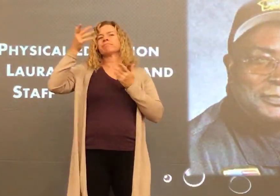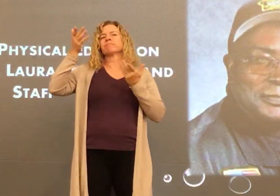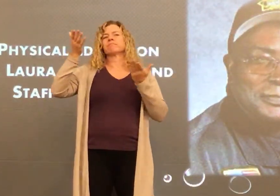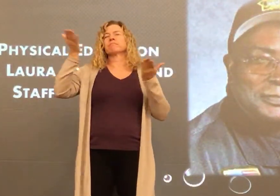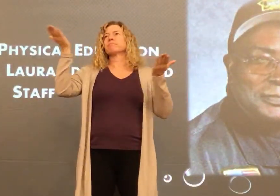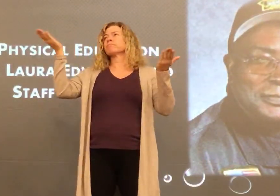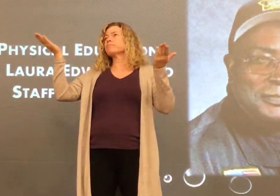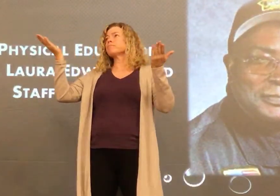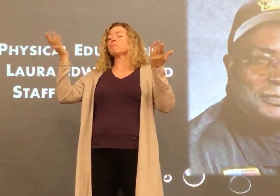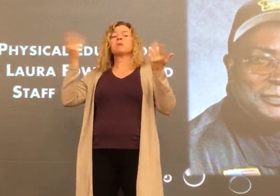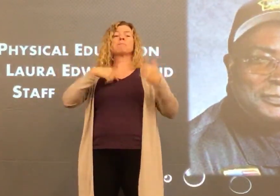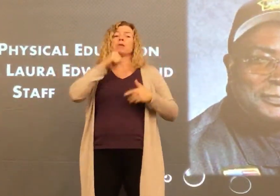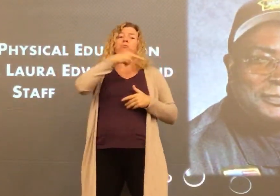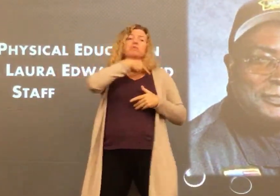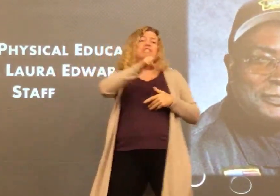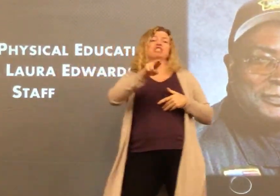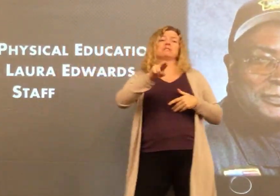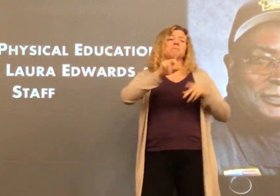aside.